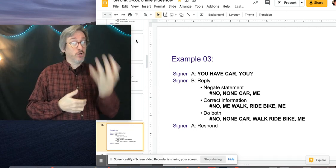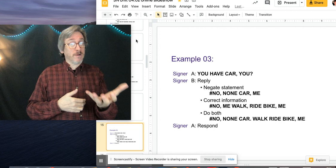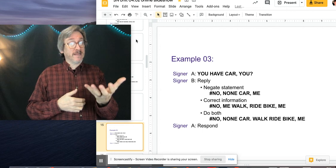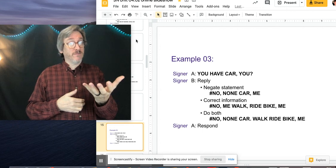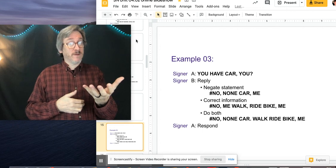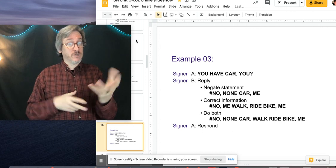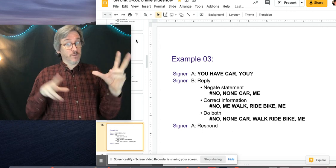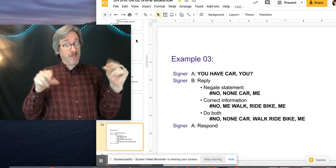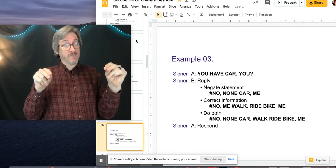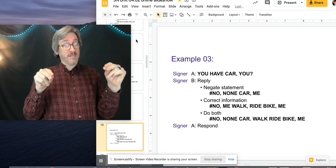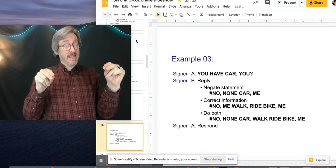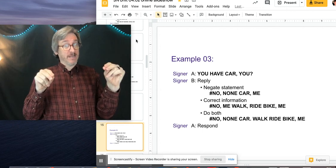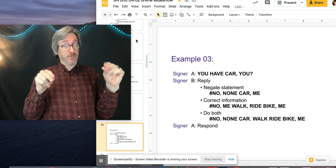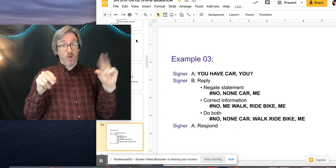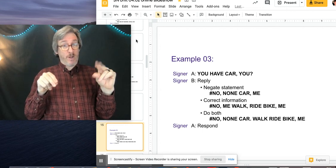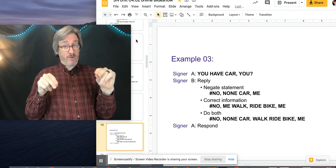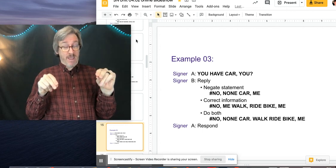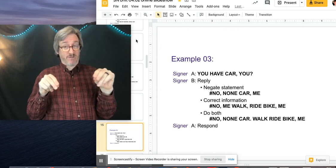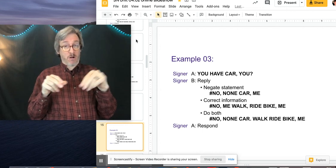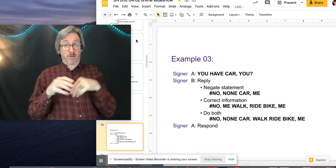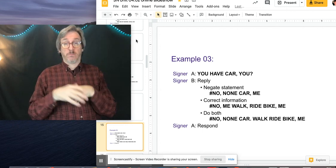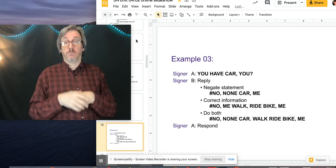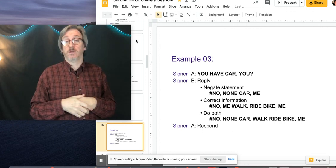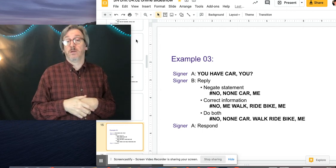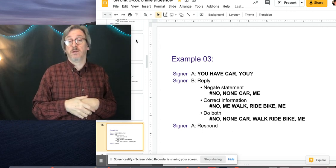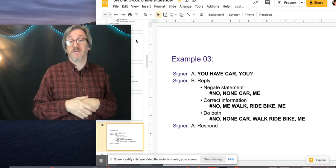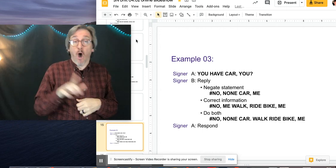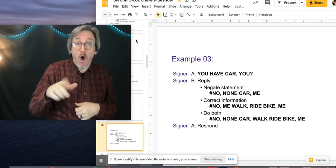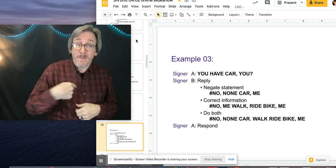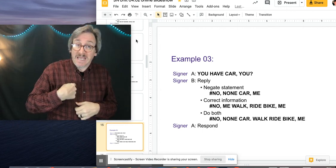You can correct the information. So that was the negation. No, I don't have a car.